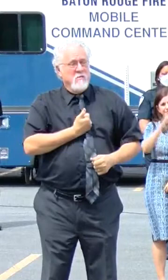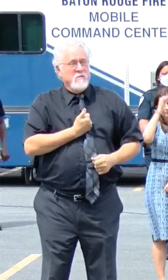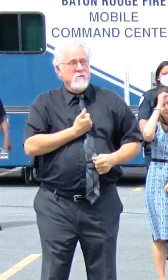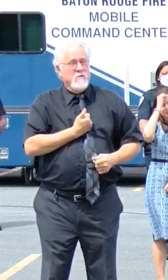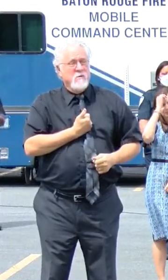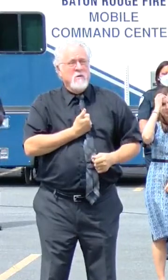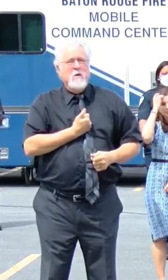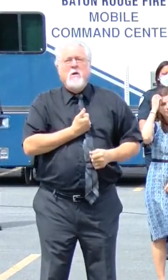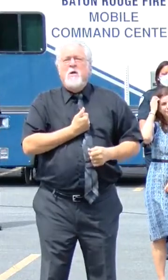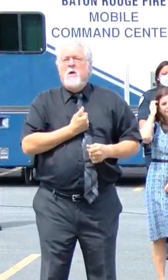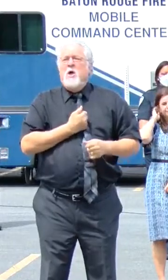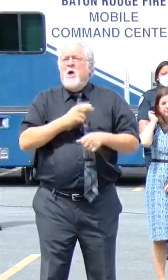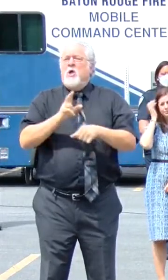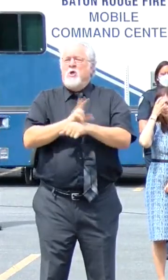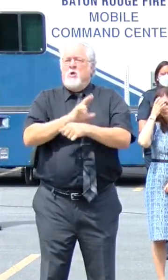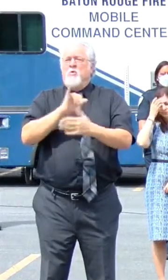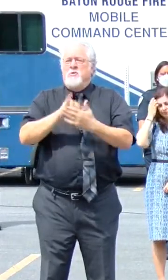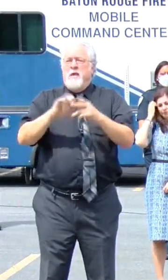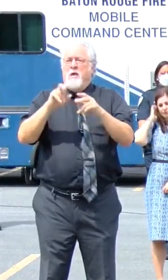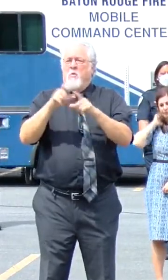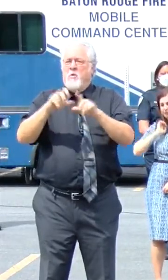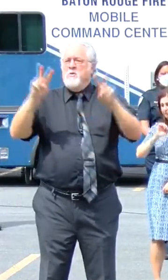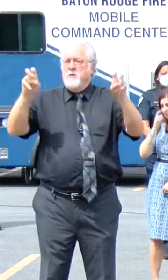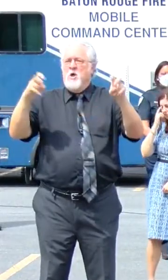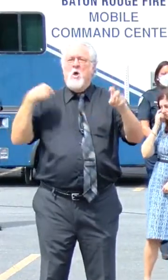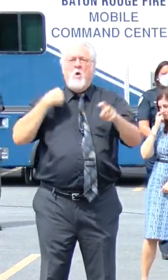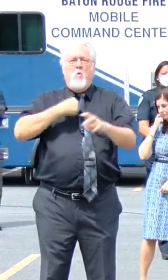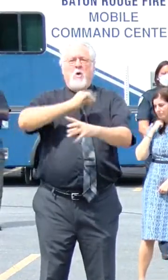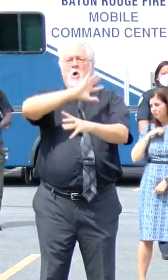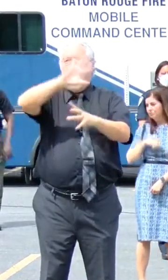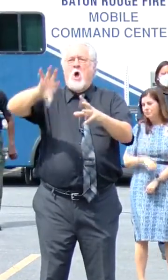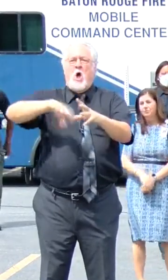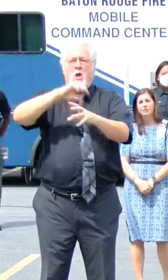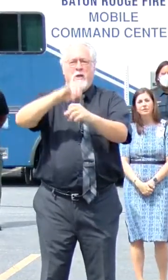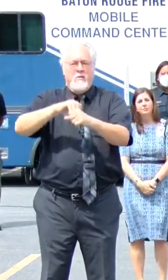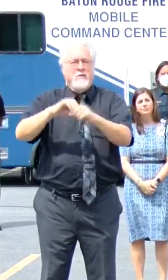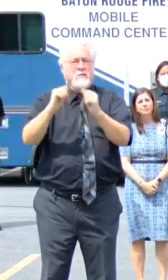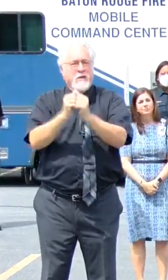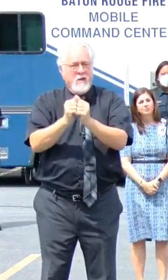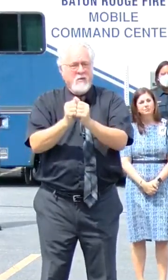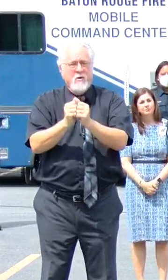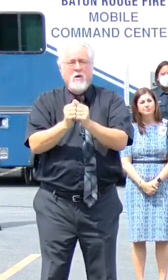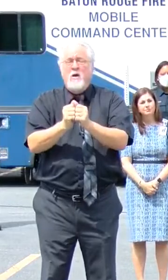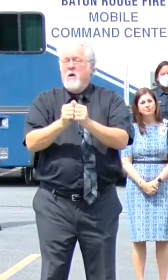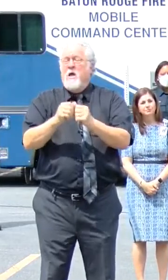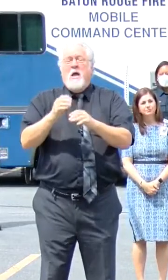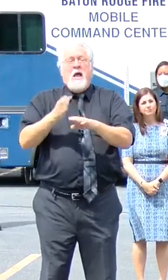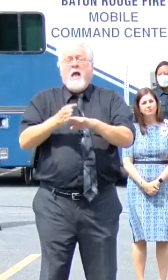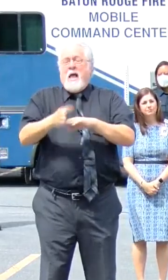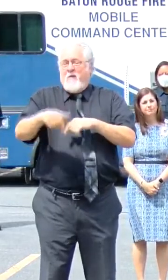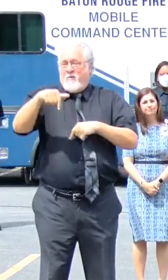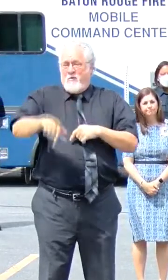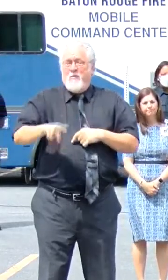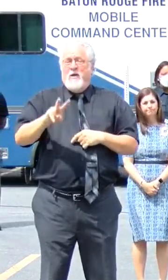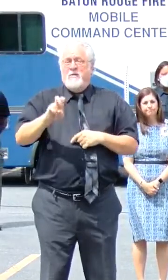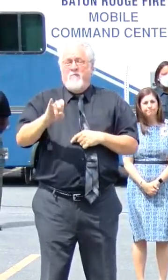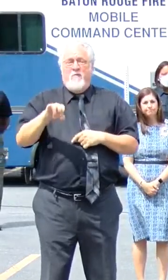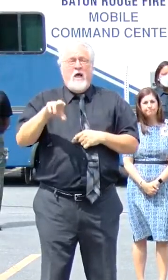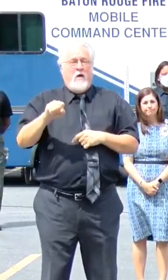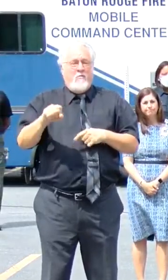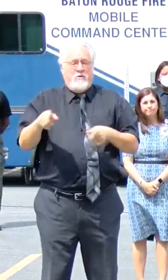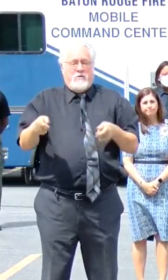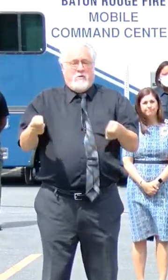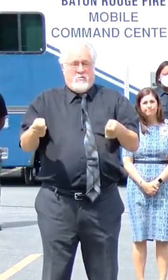using these words, we are all in this together, long after this virus is under